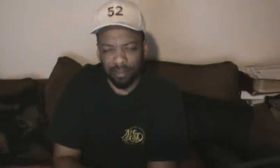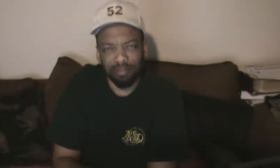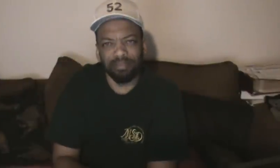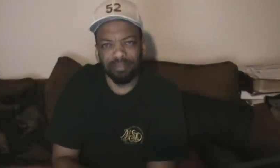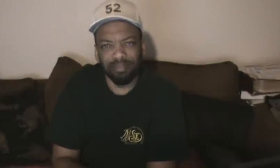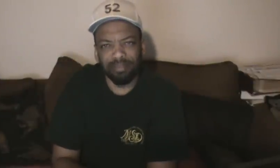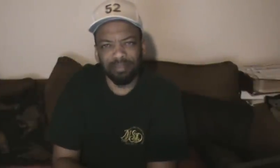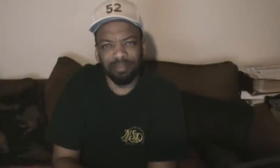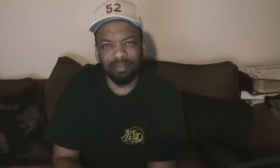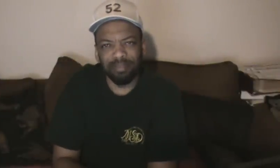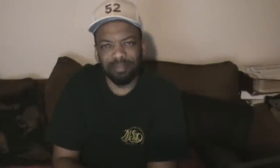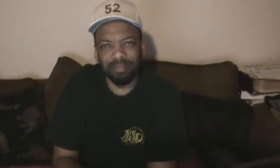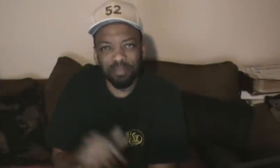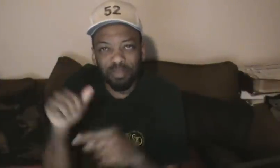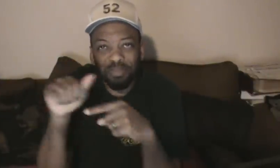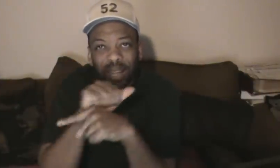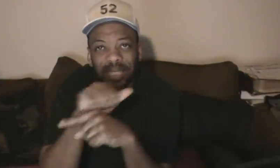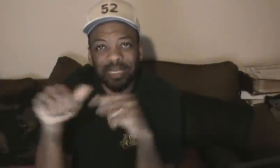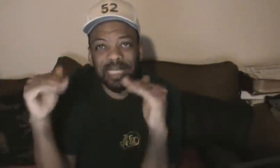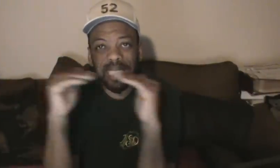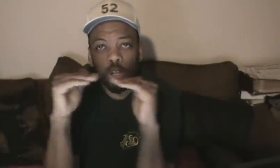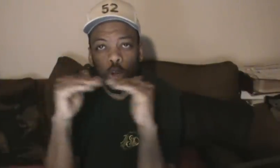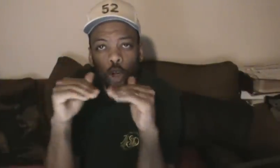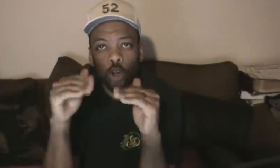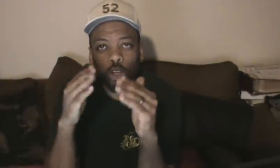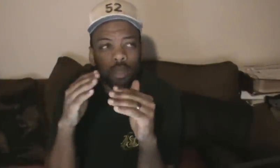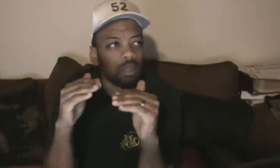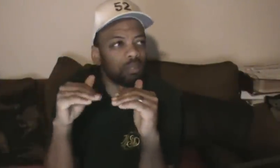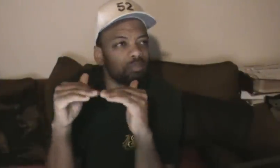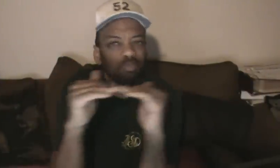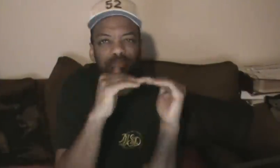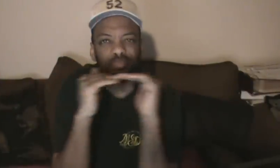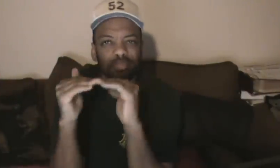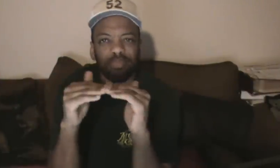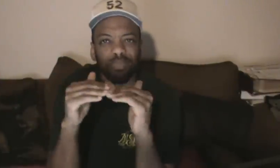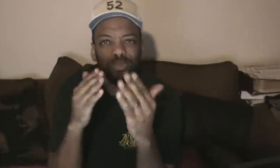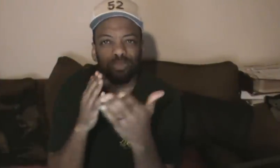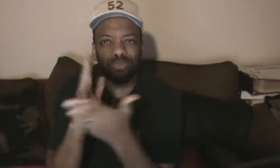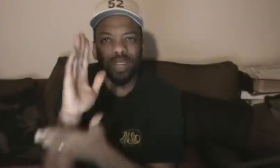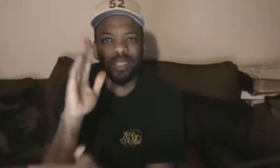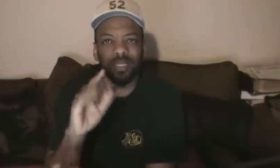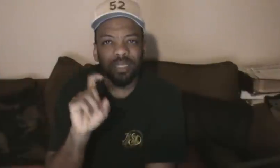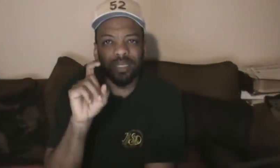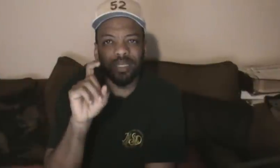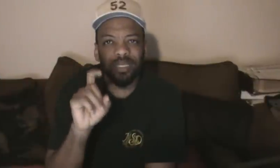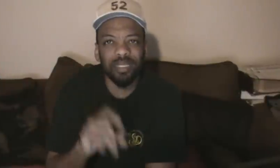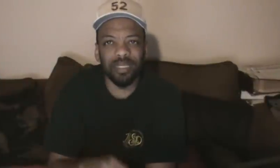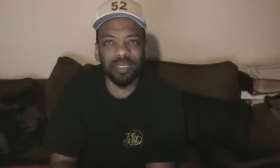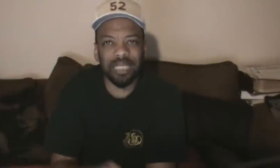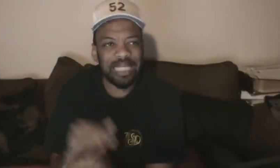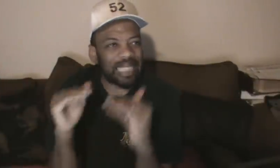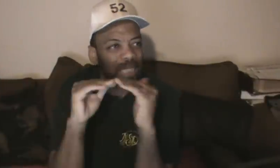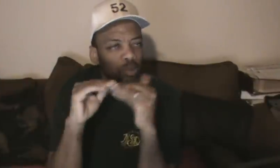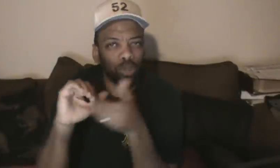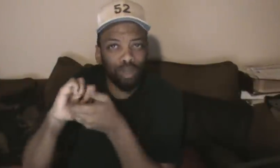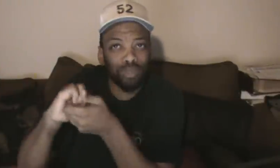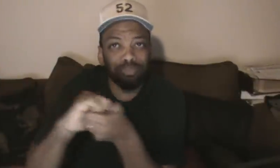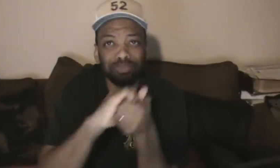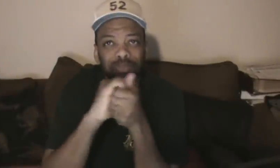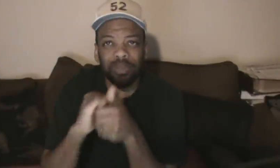Oh, this jumbo popcorn chicken's so great, huh? I got the spicy ones for my tennis elbow. It's a shame you get a tennis elbow. My doctor said I should